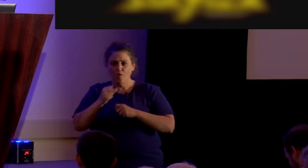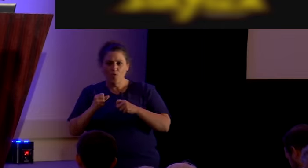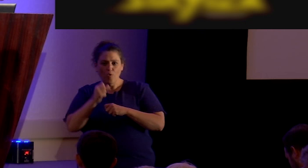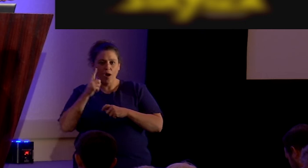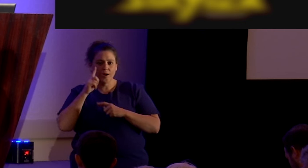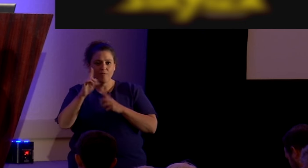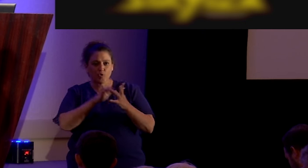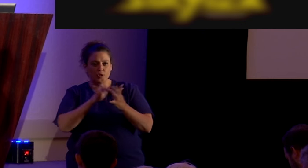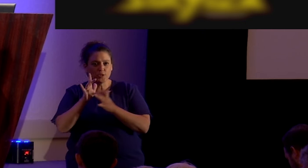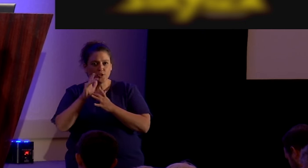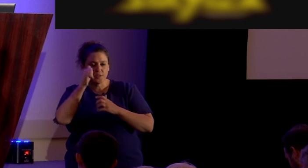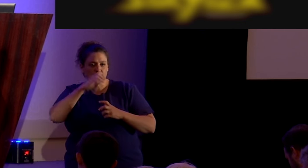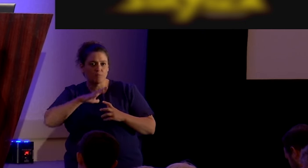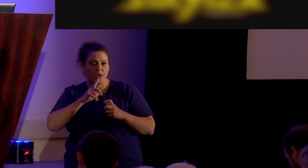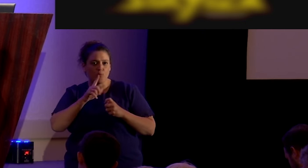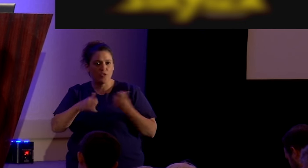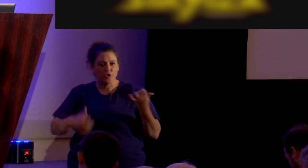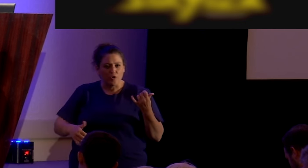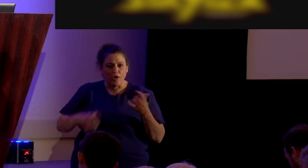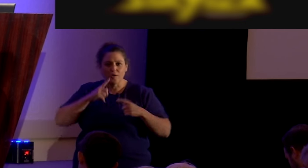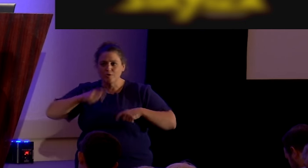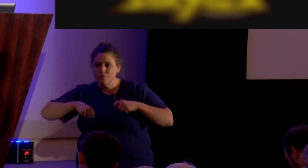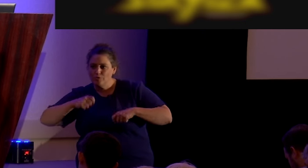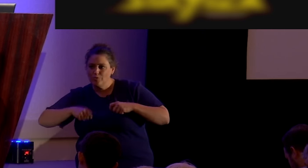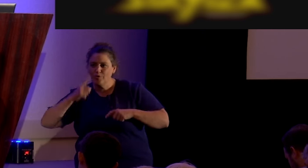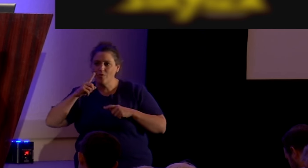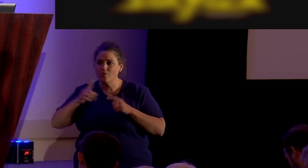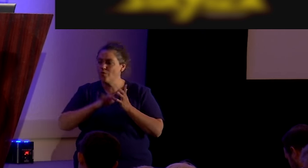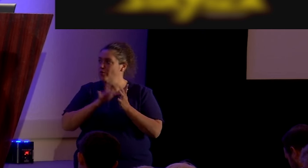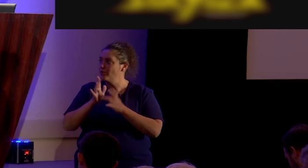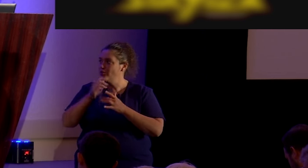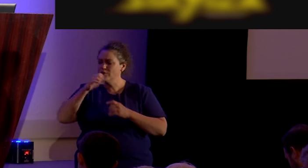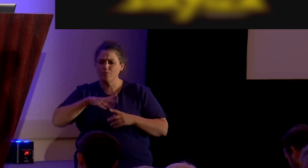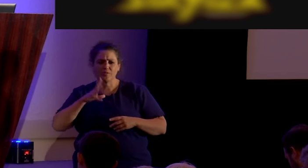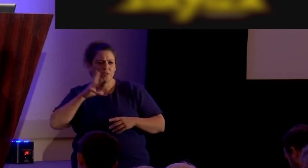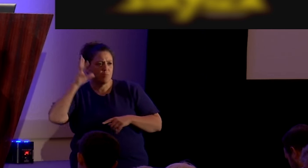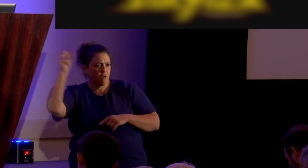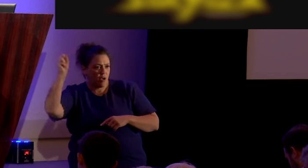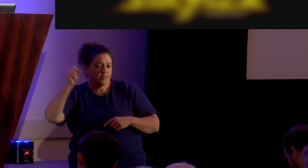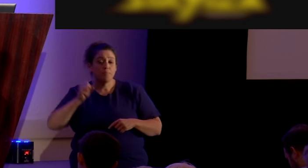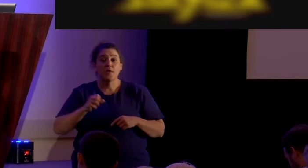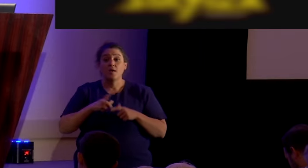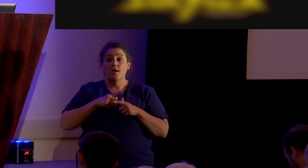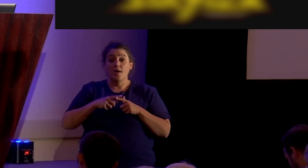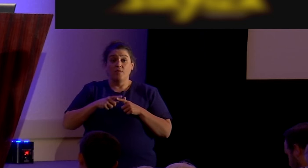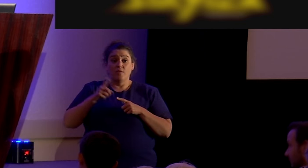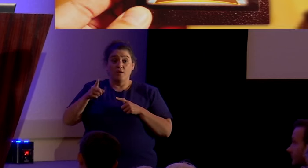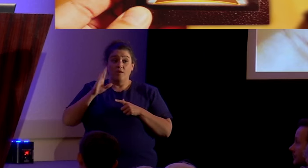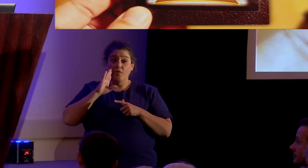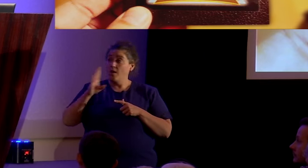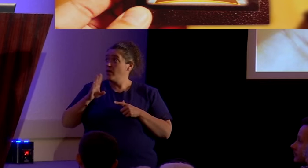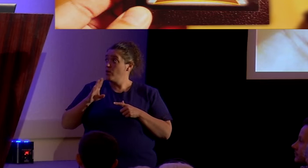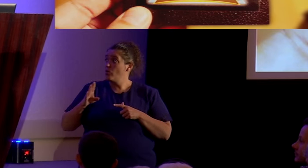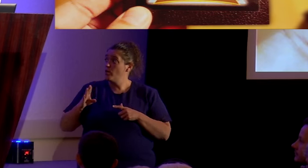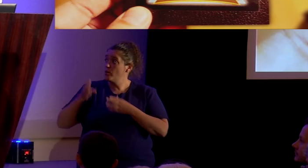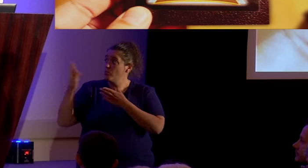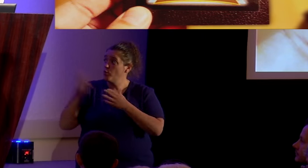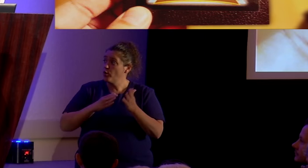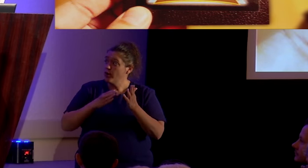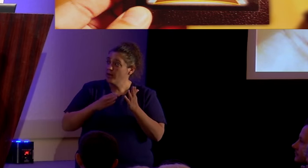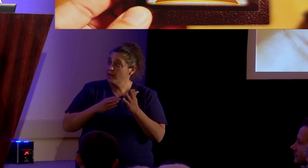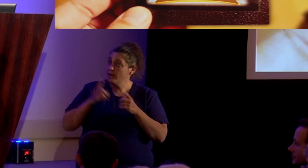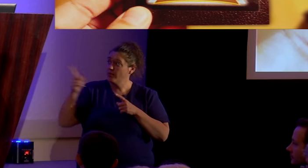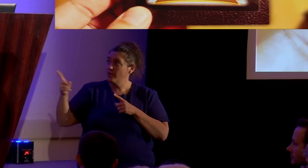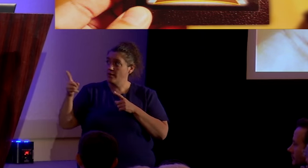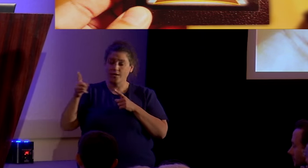Jesus man we're gonna guitar solo and drum solo for Jesus man it's gonna be awesome and then they would bring these Bibles and they would chuck